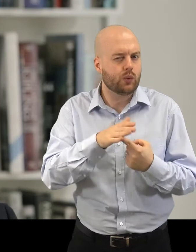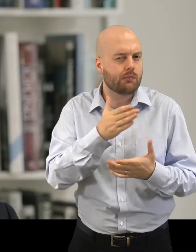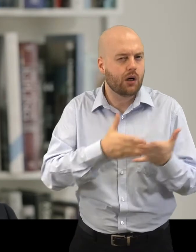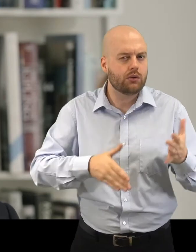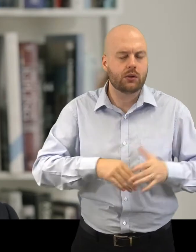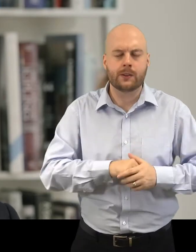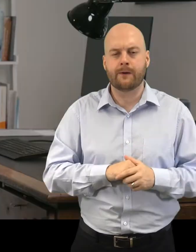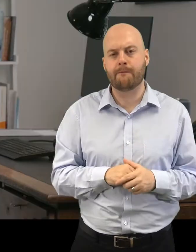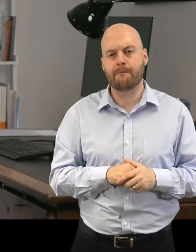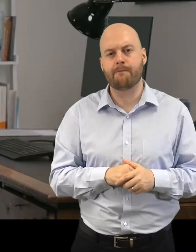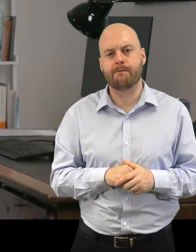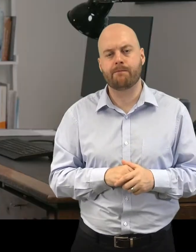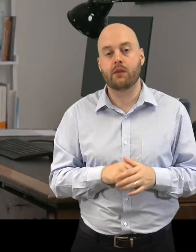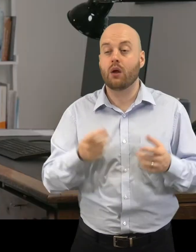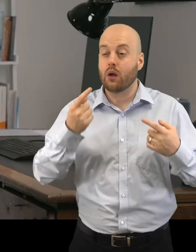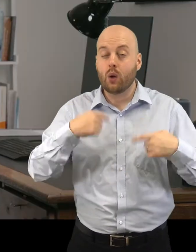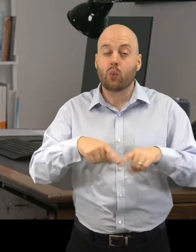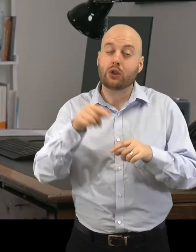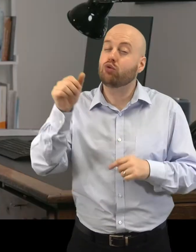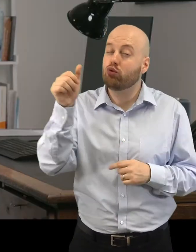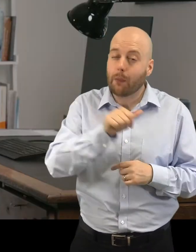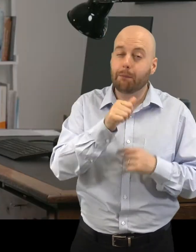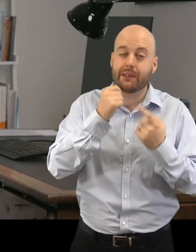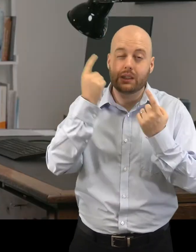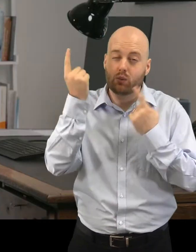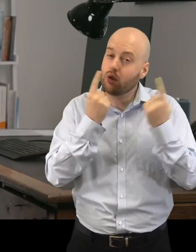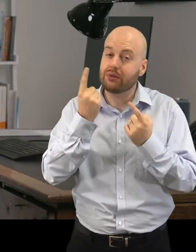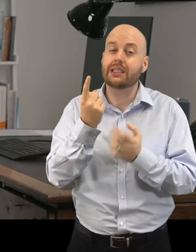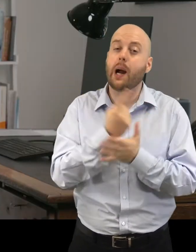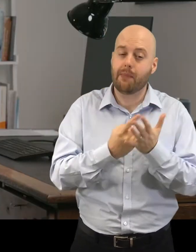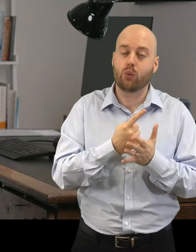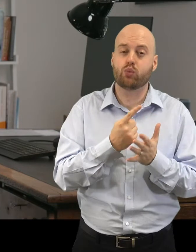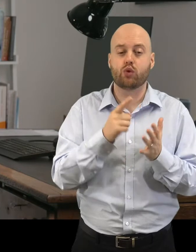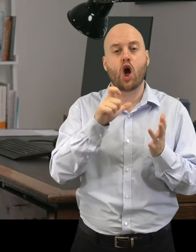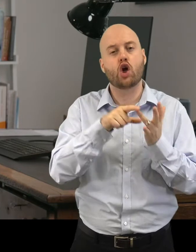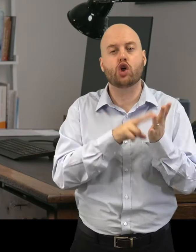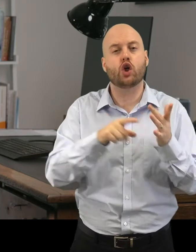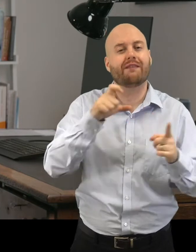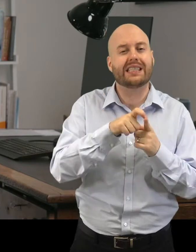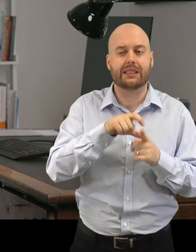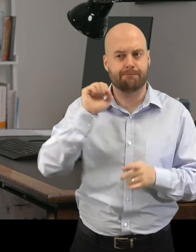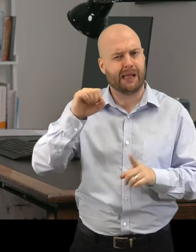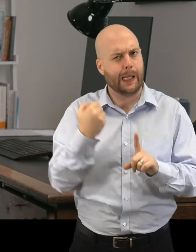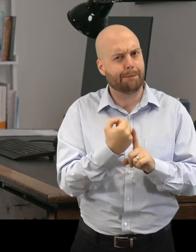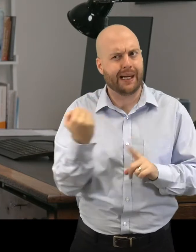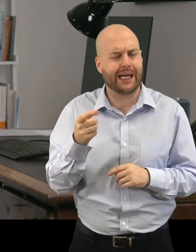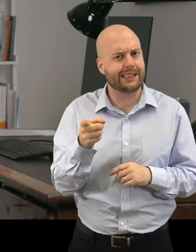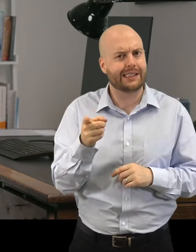all points. I think we should be concerned in the short term about the impact of COVID on dynamic